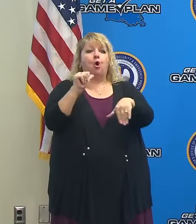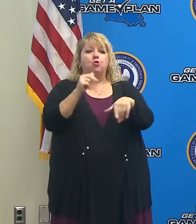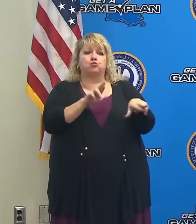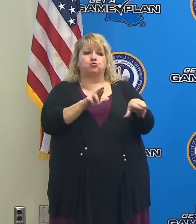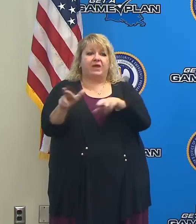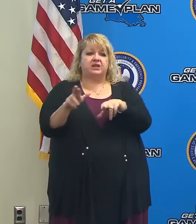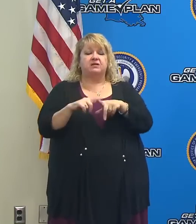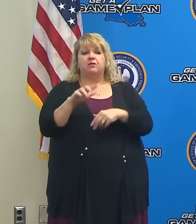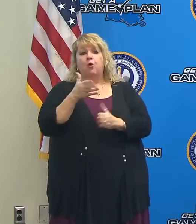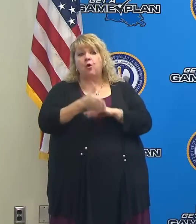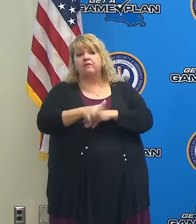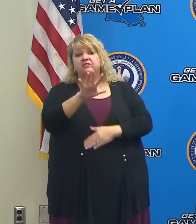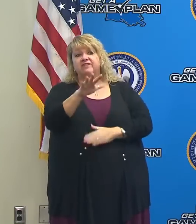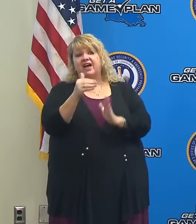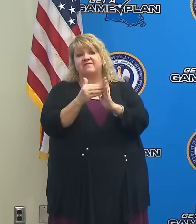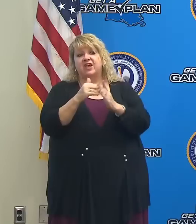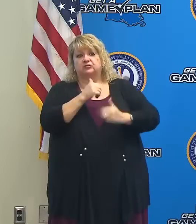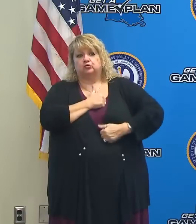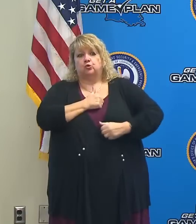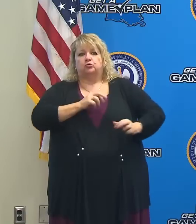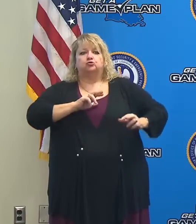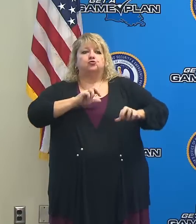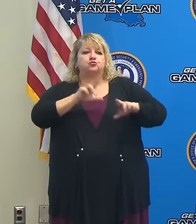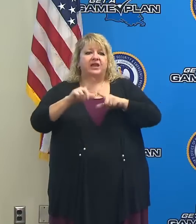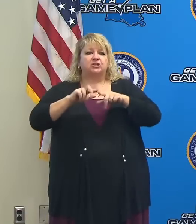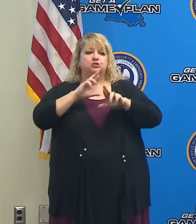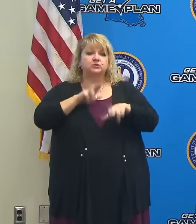available to respond.